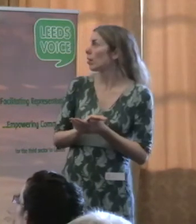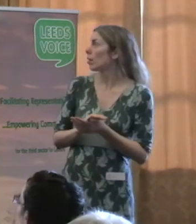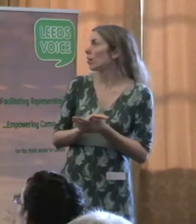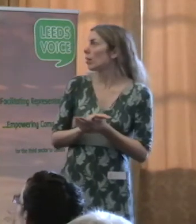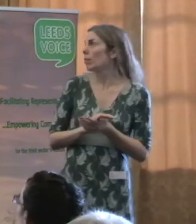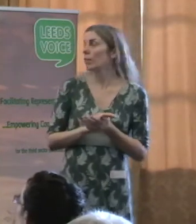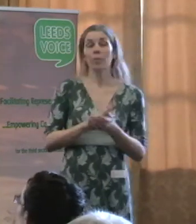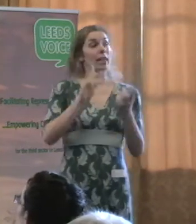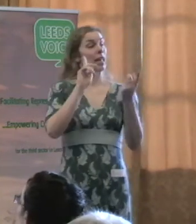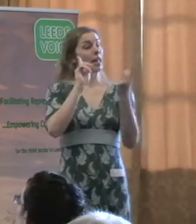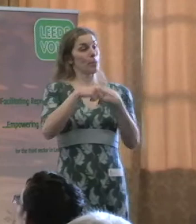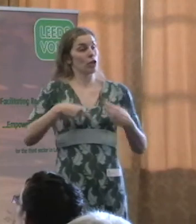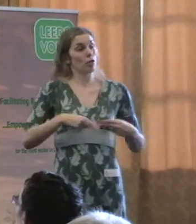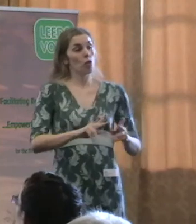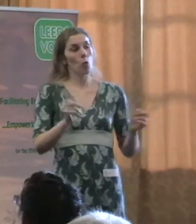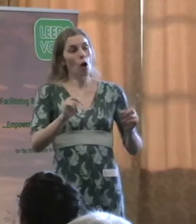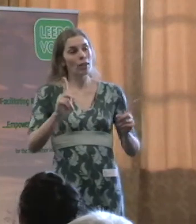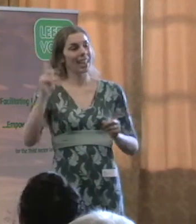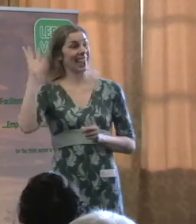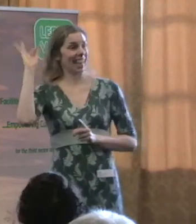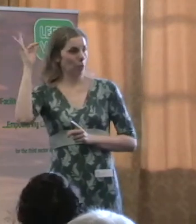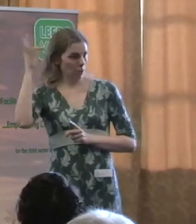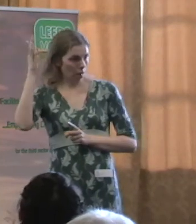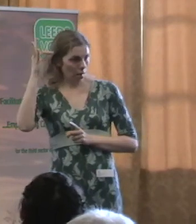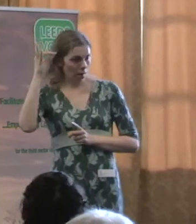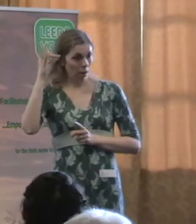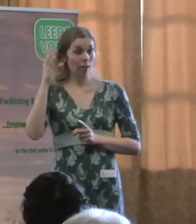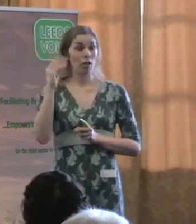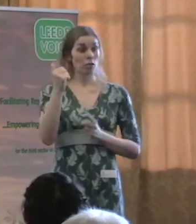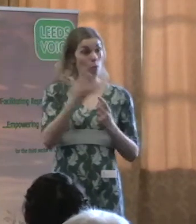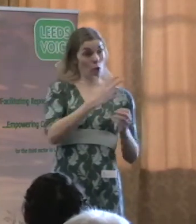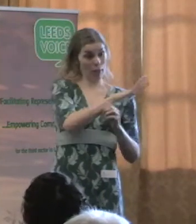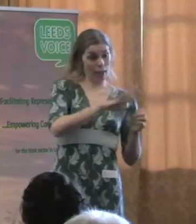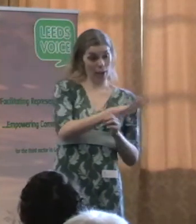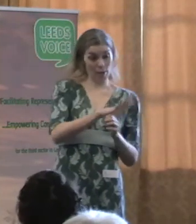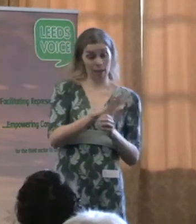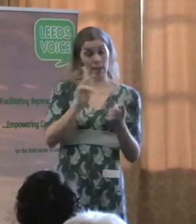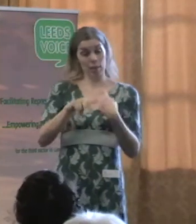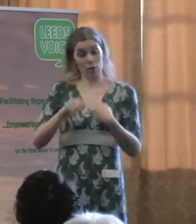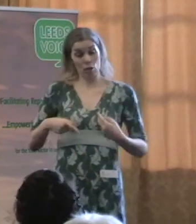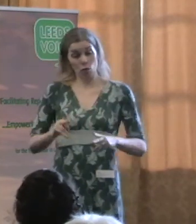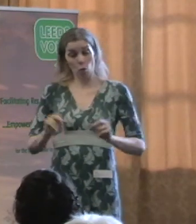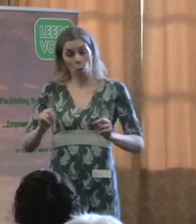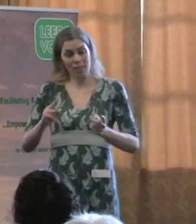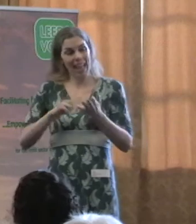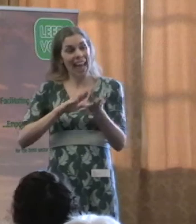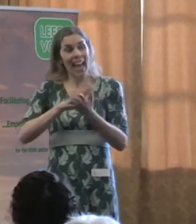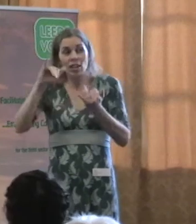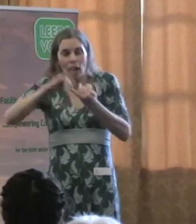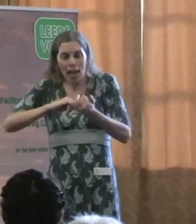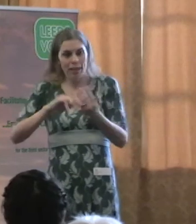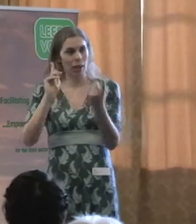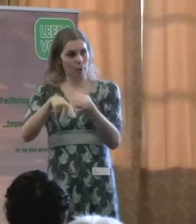route is down to the local authority. For some of the other areas, it becomes the NHS commissioning board.